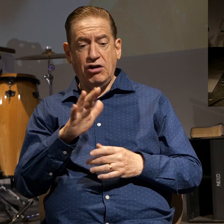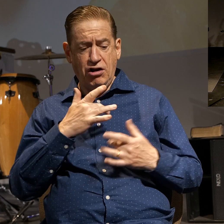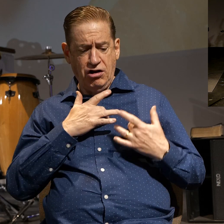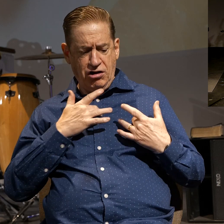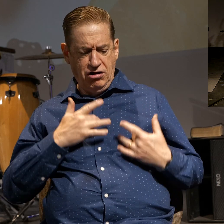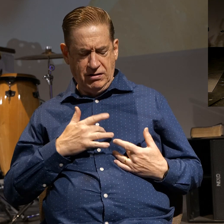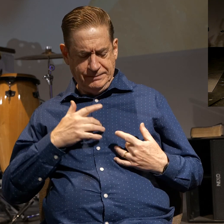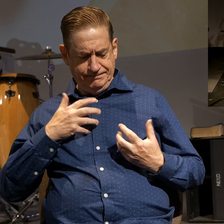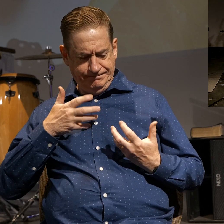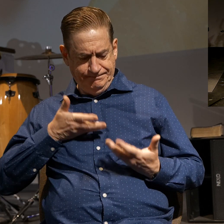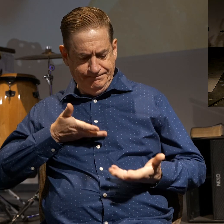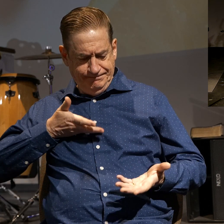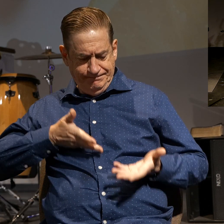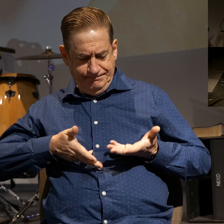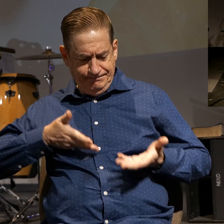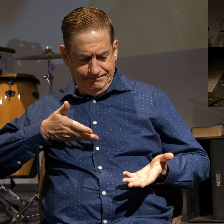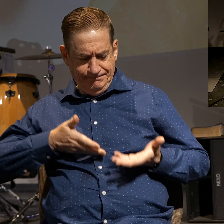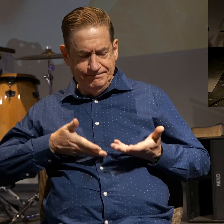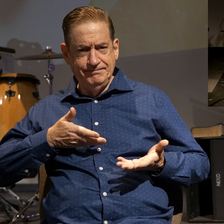feel and act as you do.